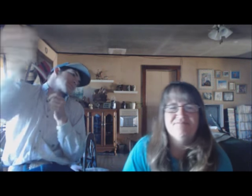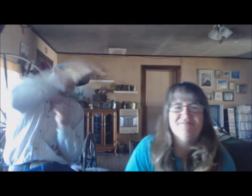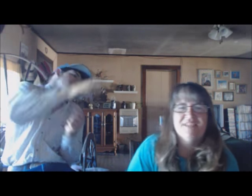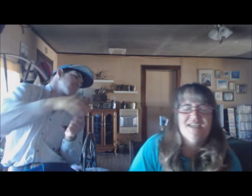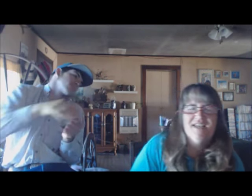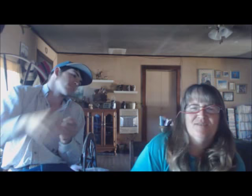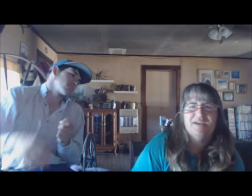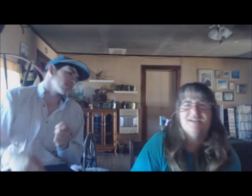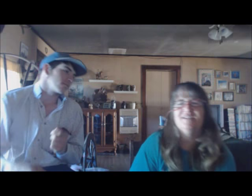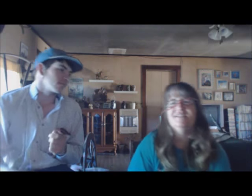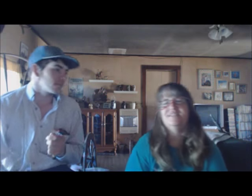Anyway.